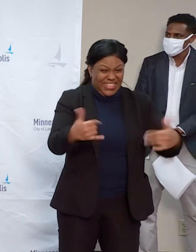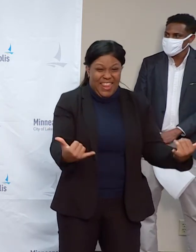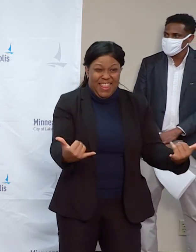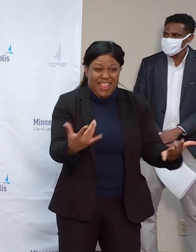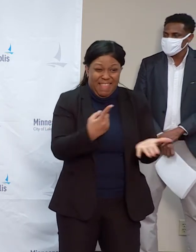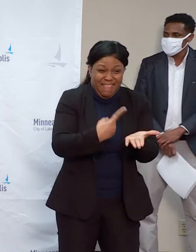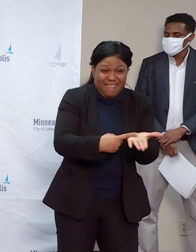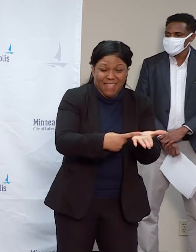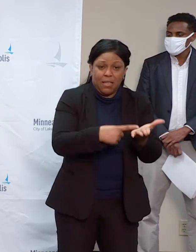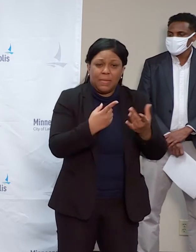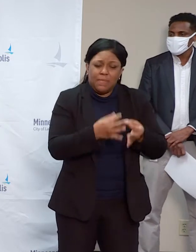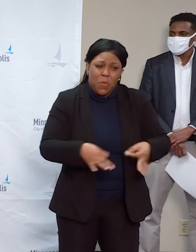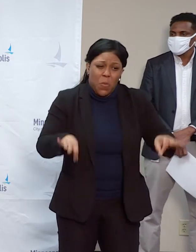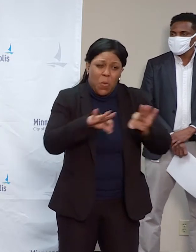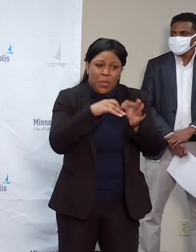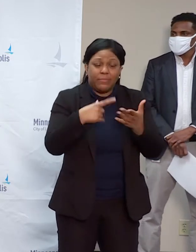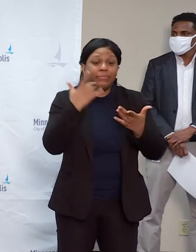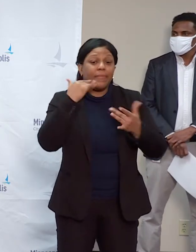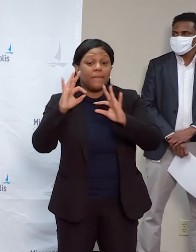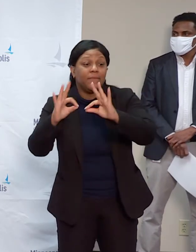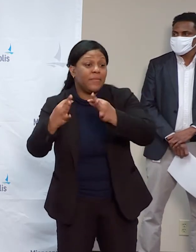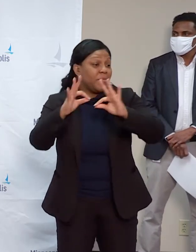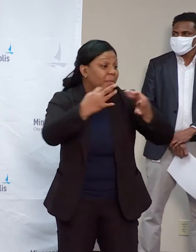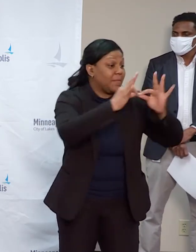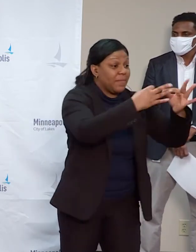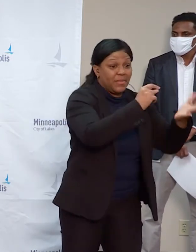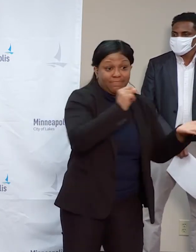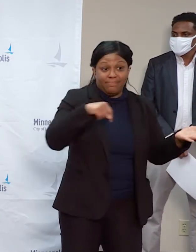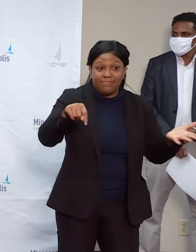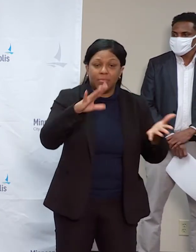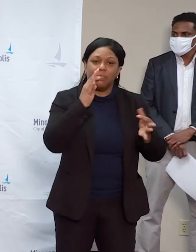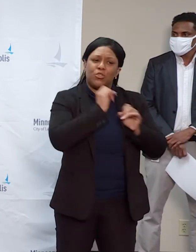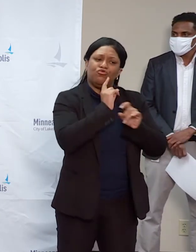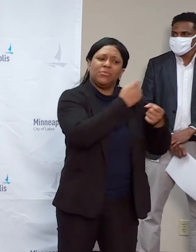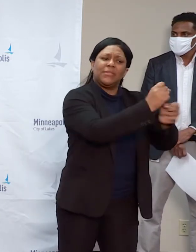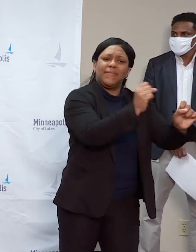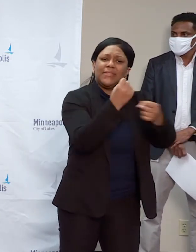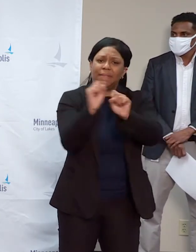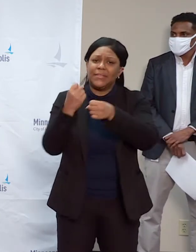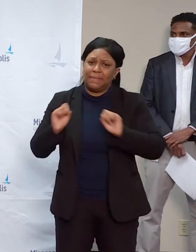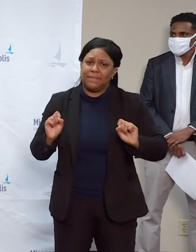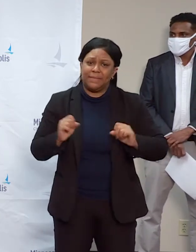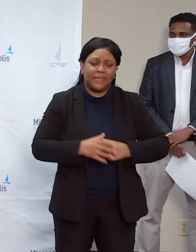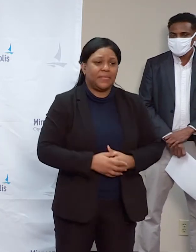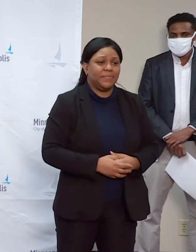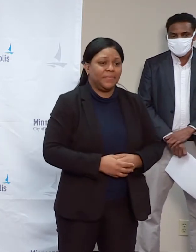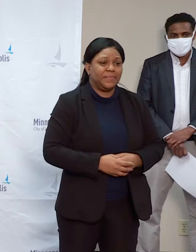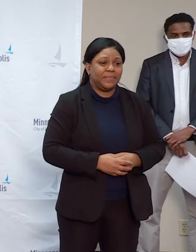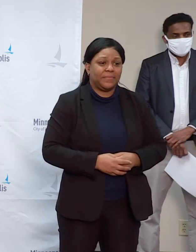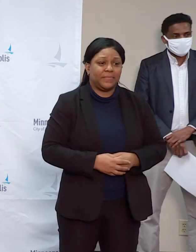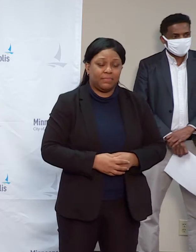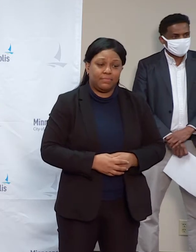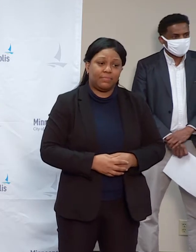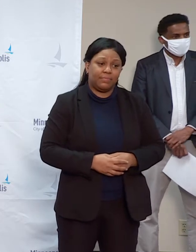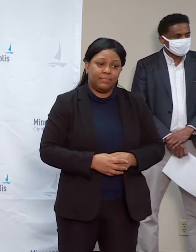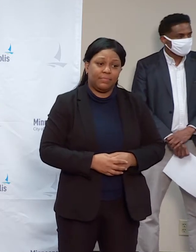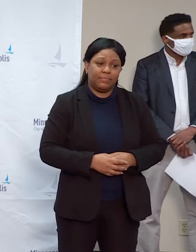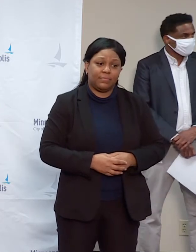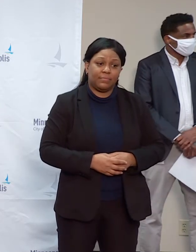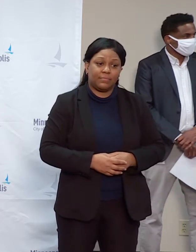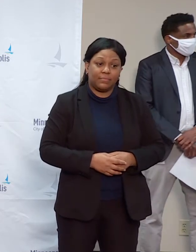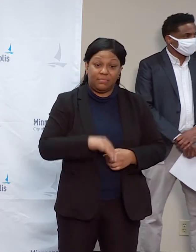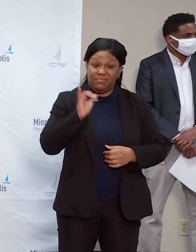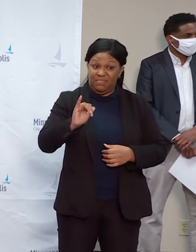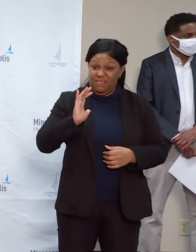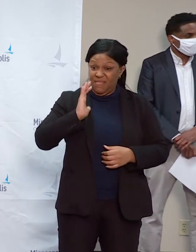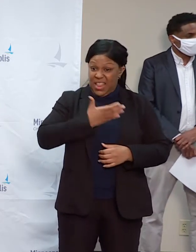families in this city feel safe. With this in mind, we have been working with painstaking detail